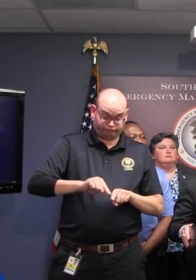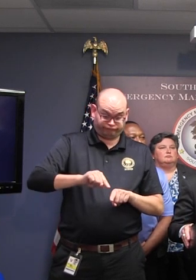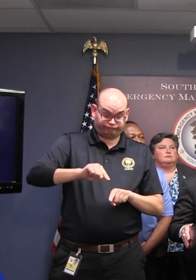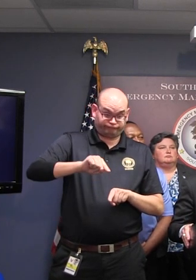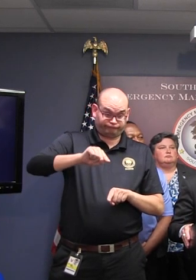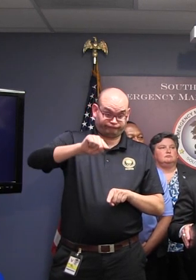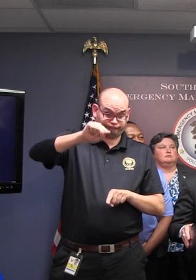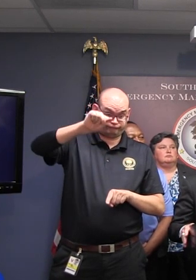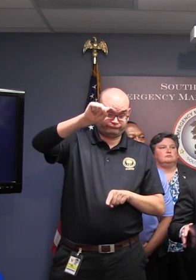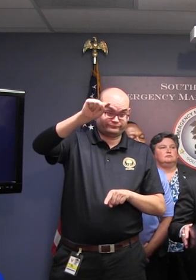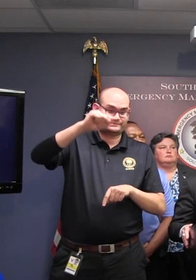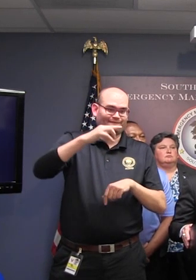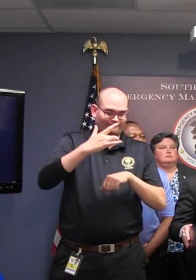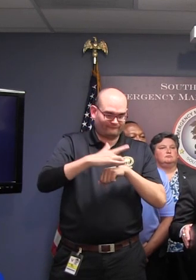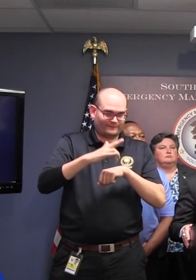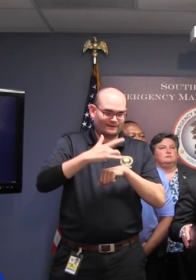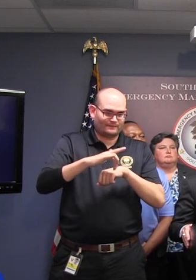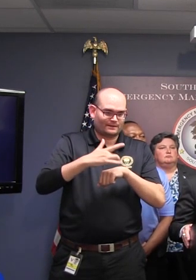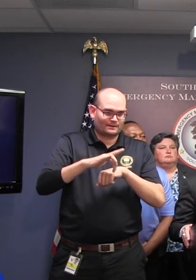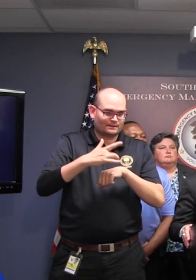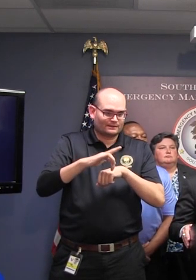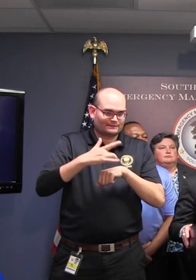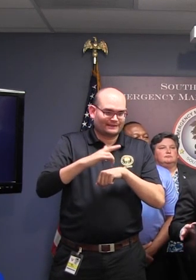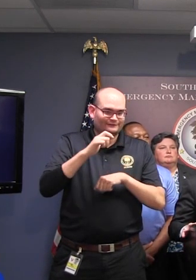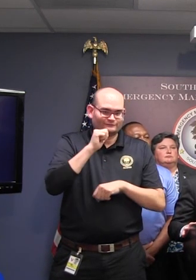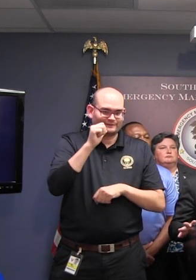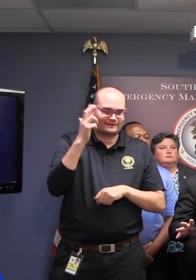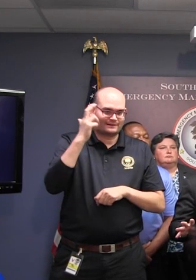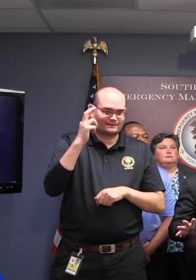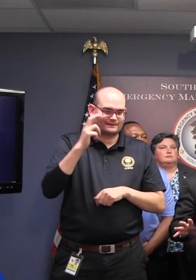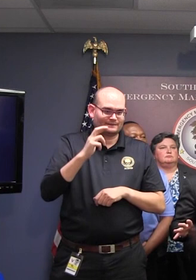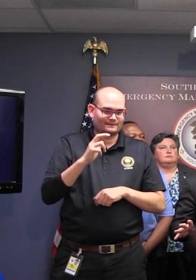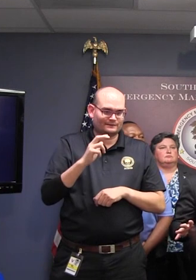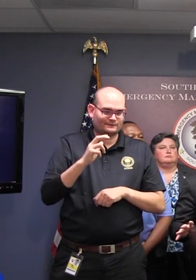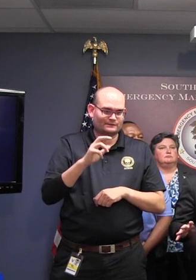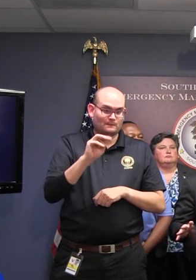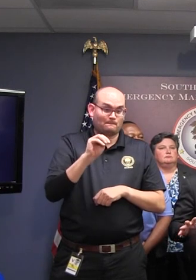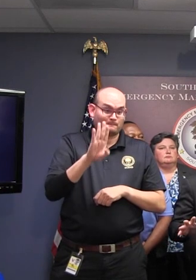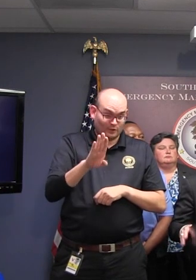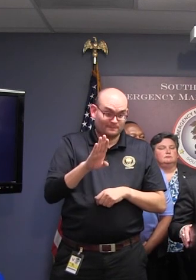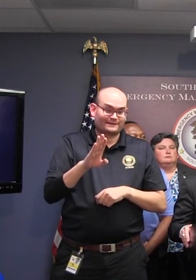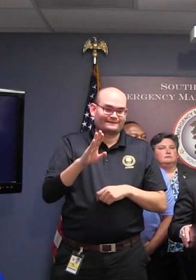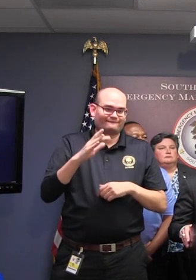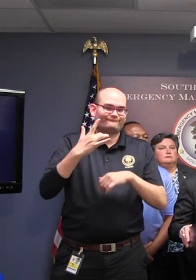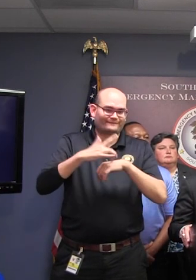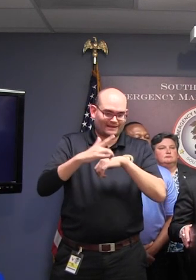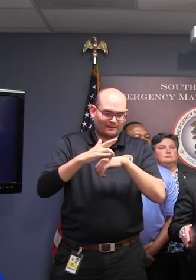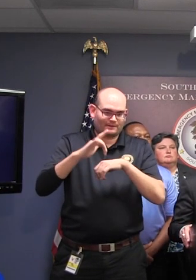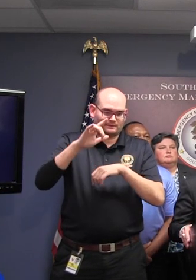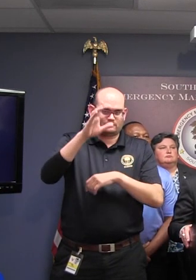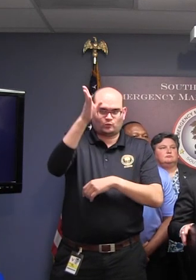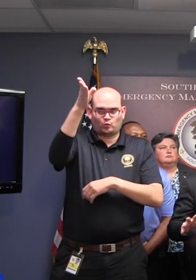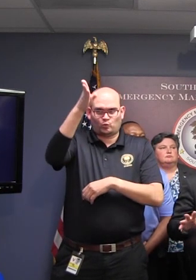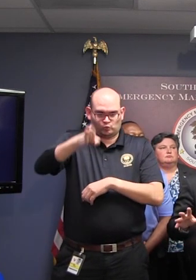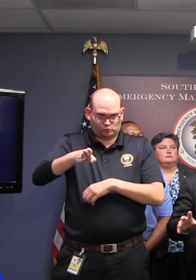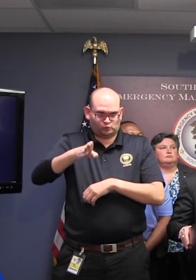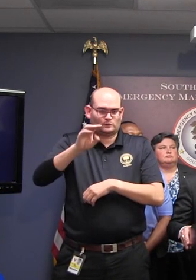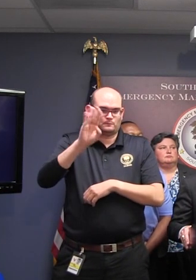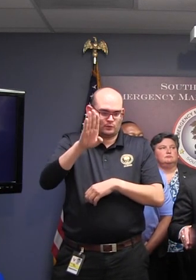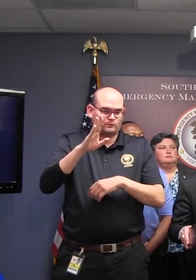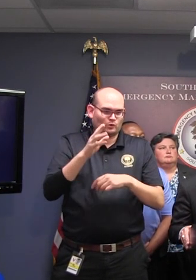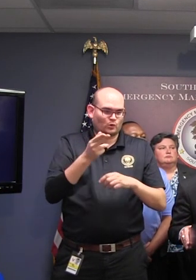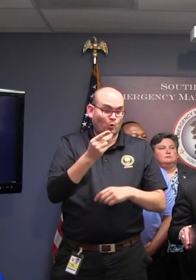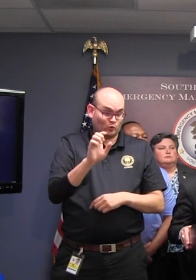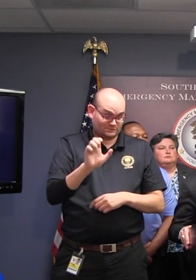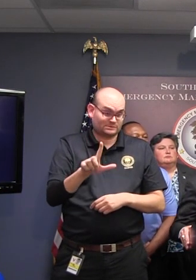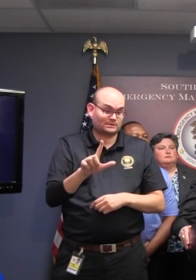of the state, but also something they may not realize is that Myrtle Beach, and there's availability along the coast now as well for those that want to be away from the